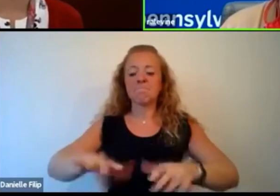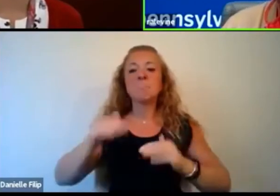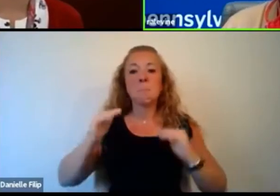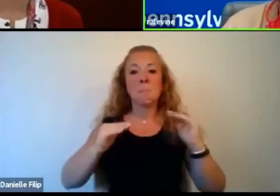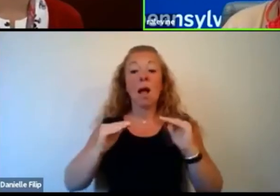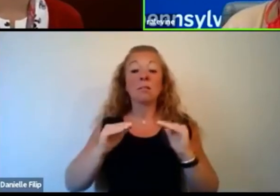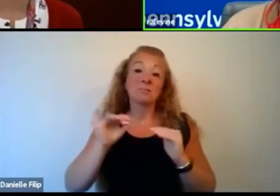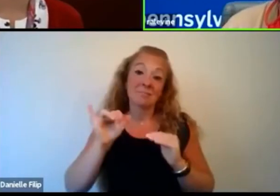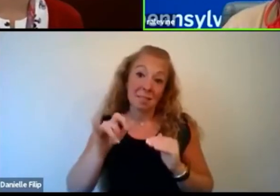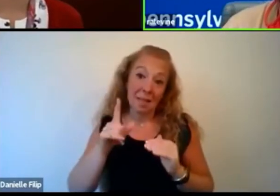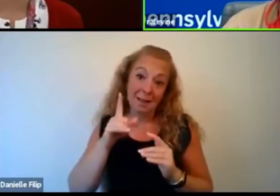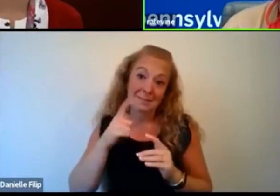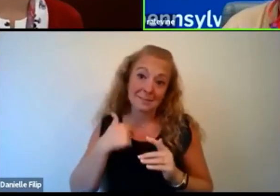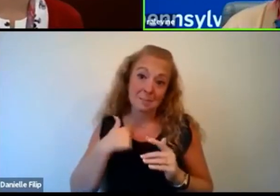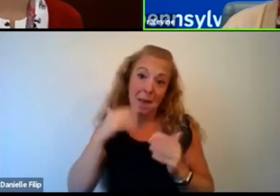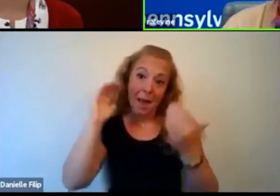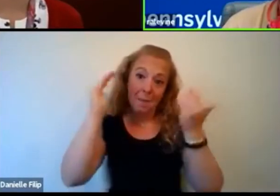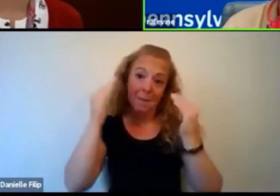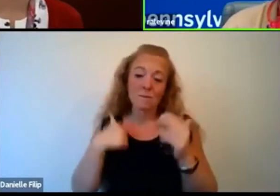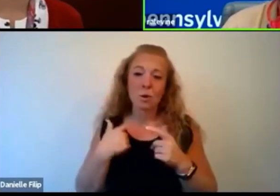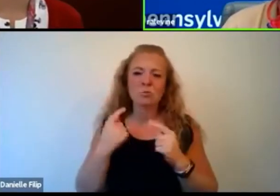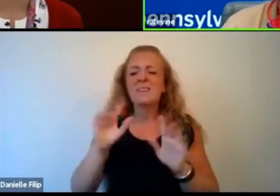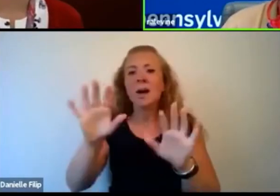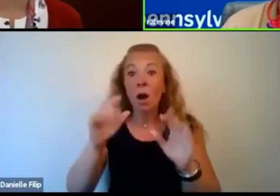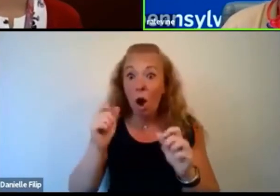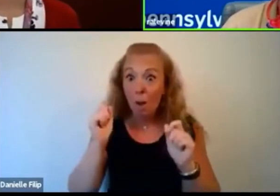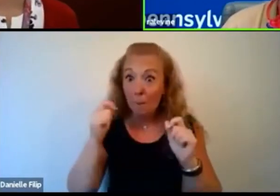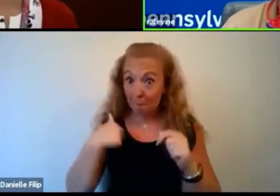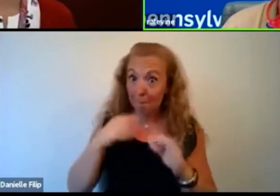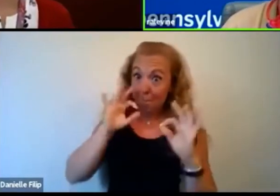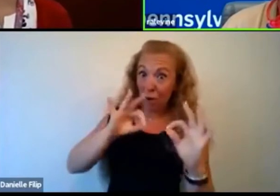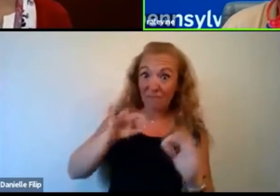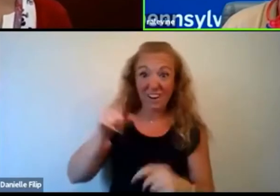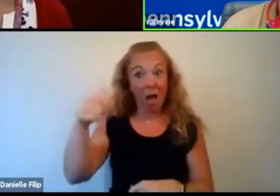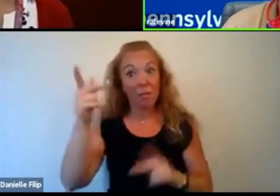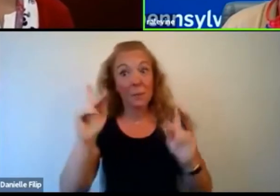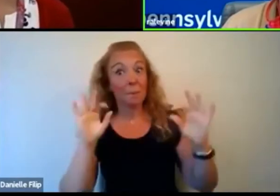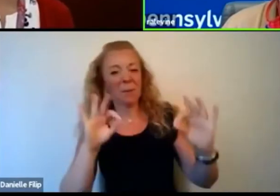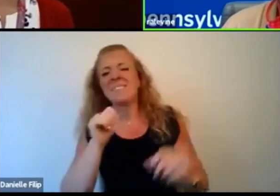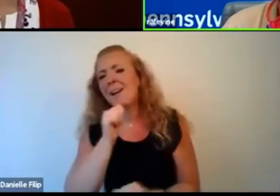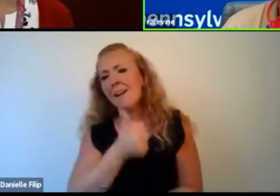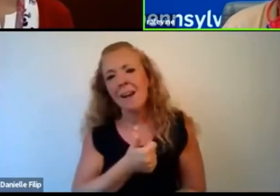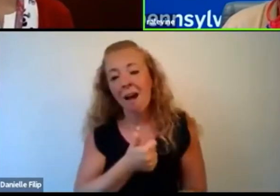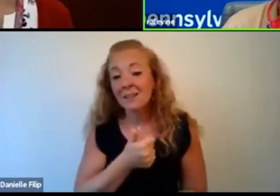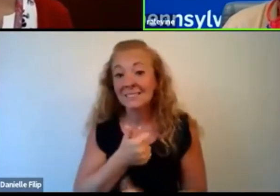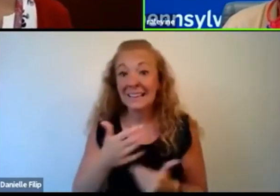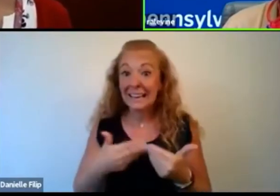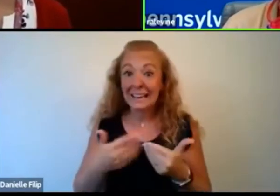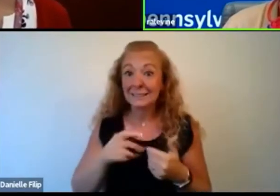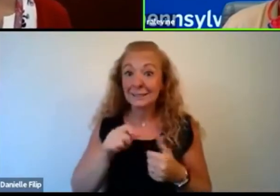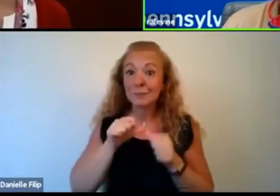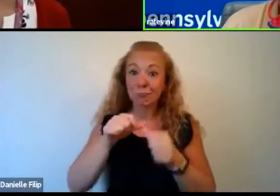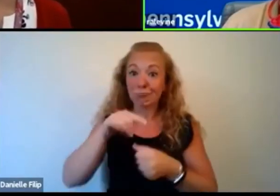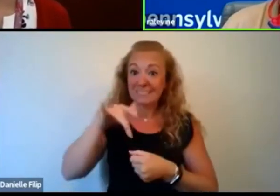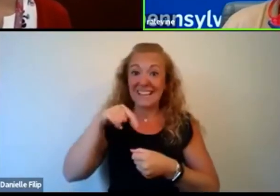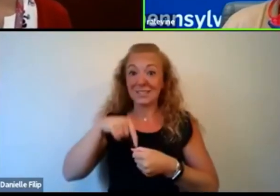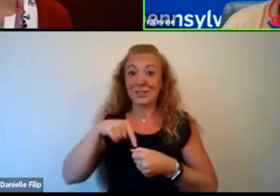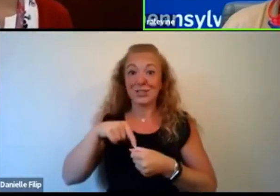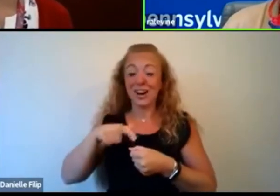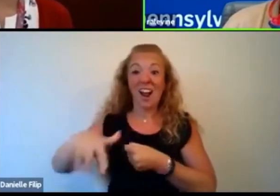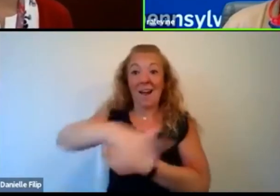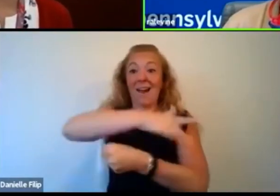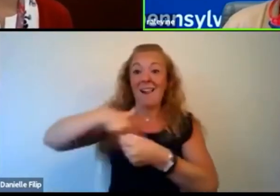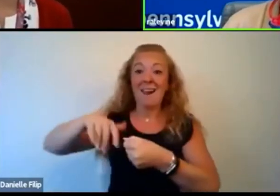I would use that I try to use. I mean, no one's perfect and not, we don't do that all successfully and we all feel stressed. But,